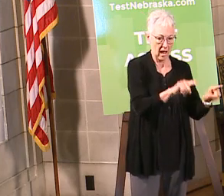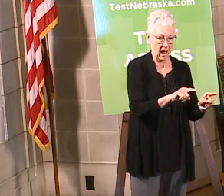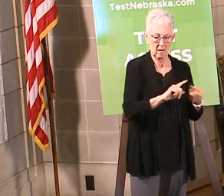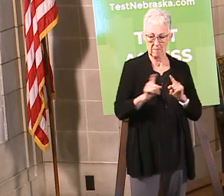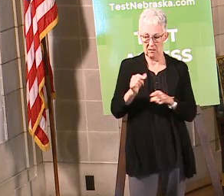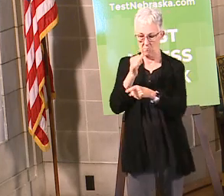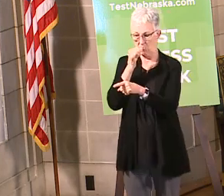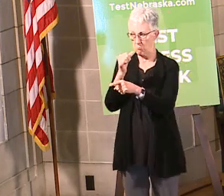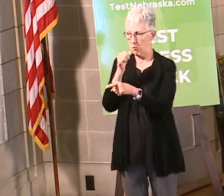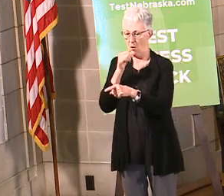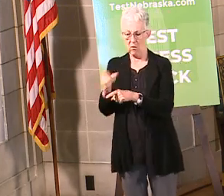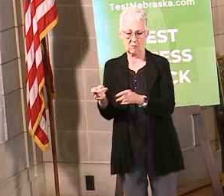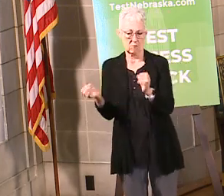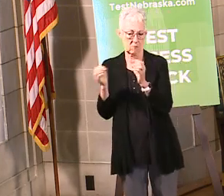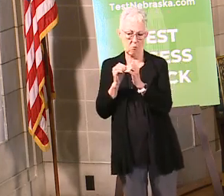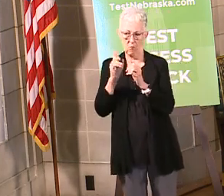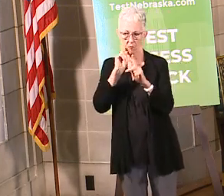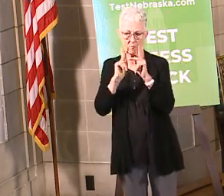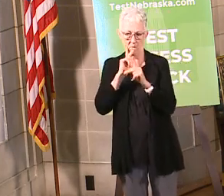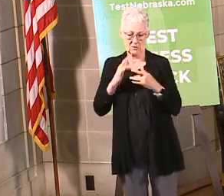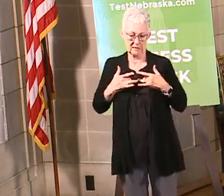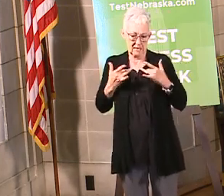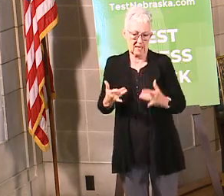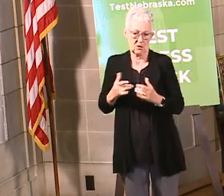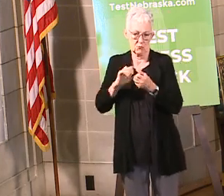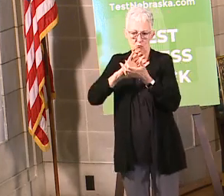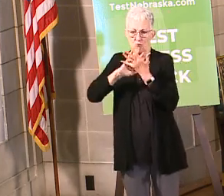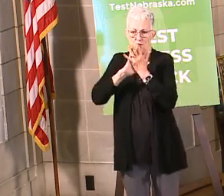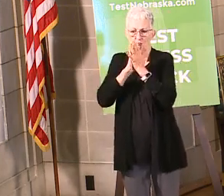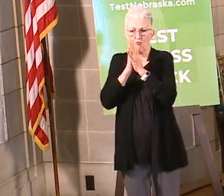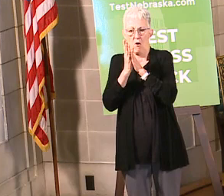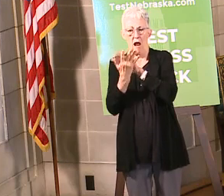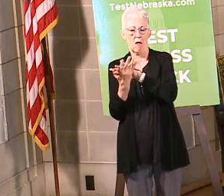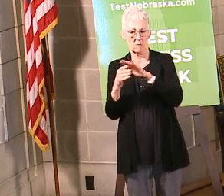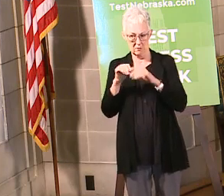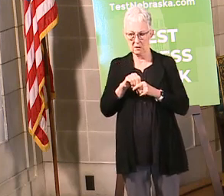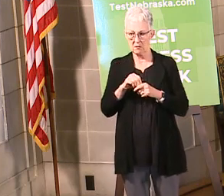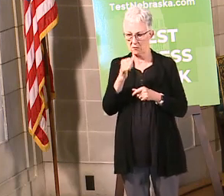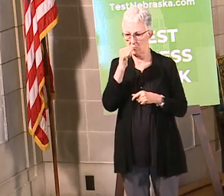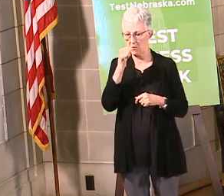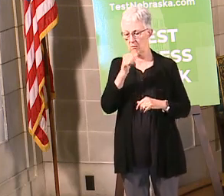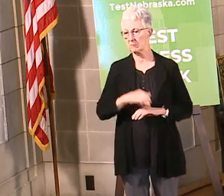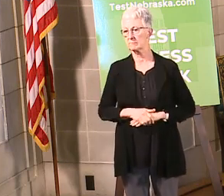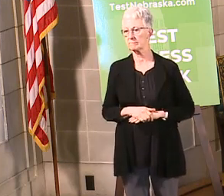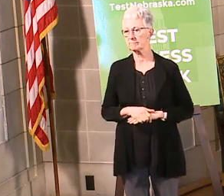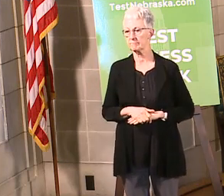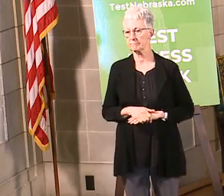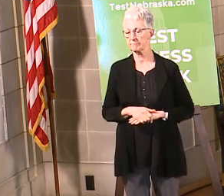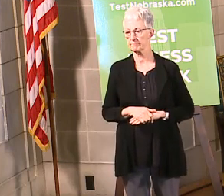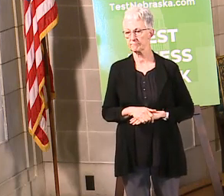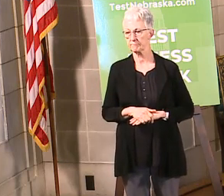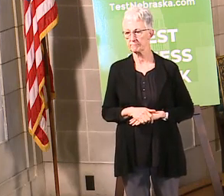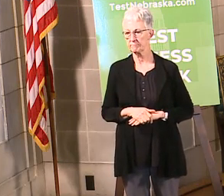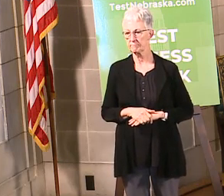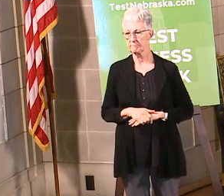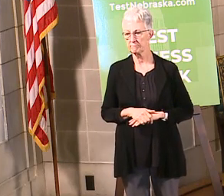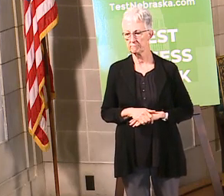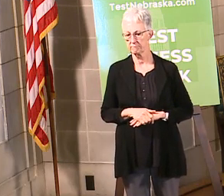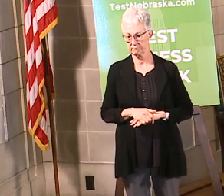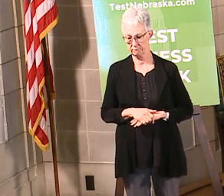been remaining closed, whereas restaurants, we're allowed to go to a 50 percent capacity. Yeah, Lee. You did the